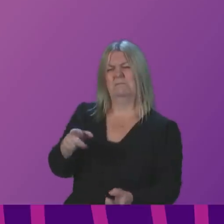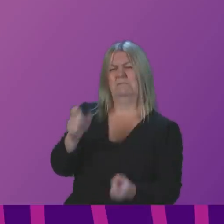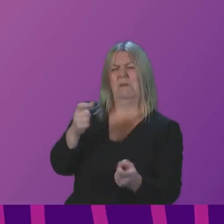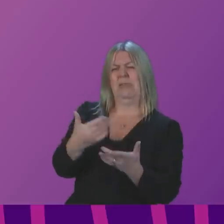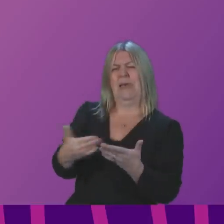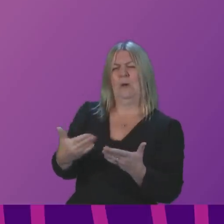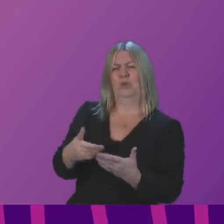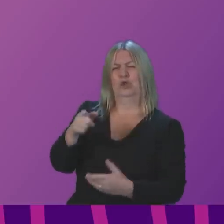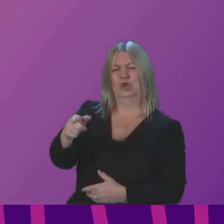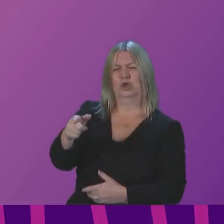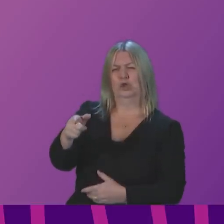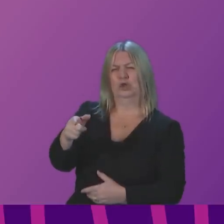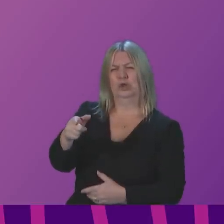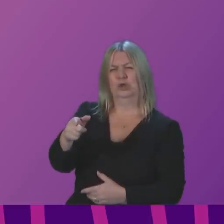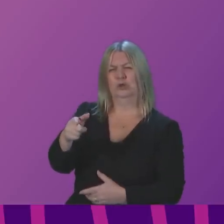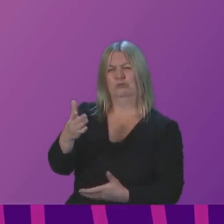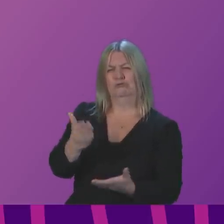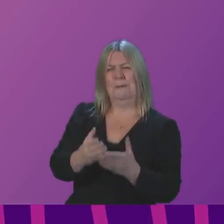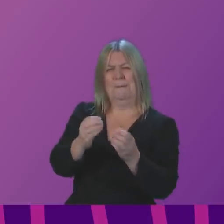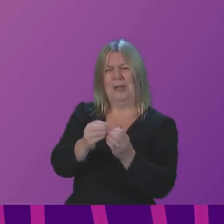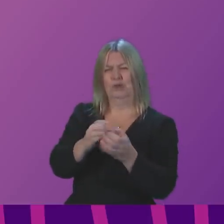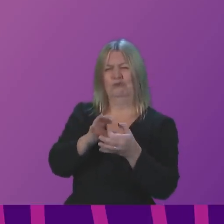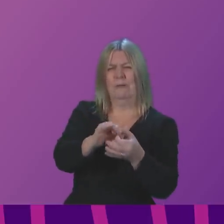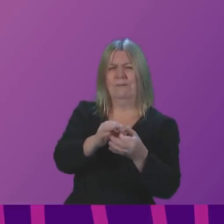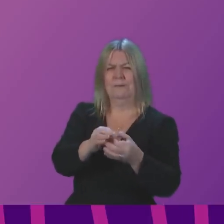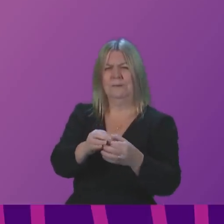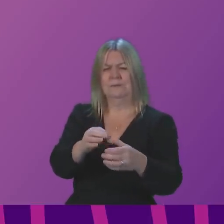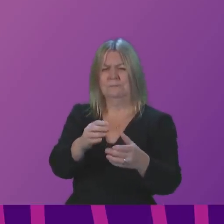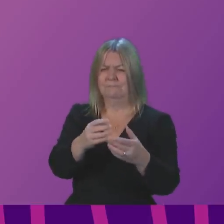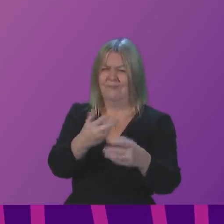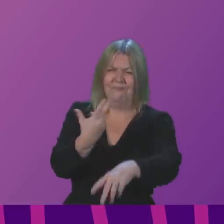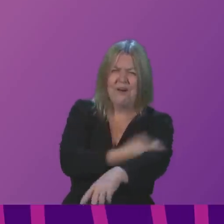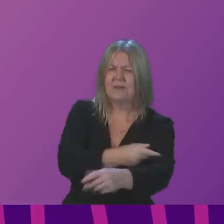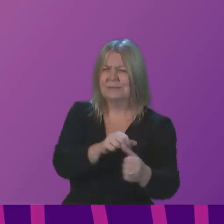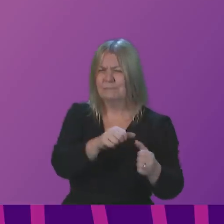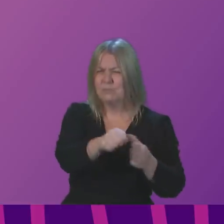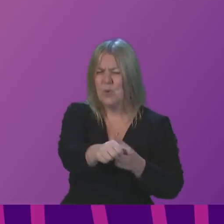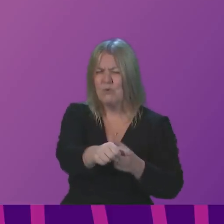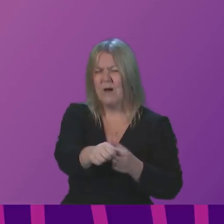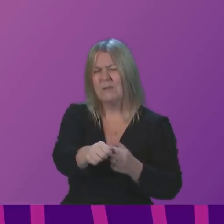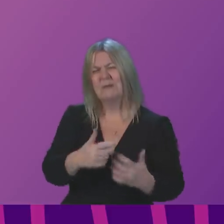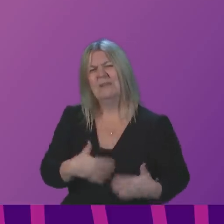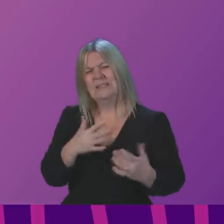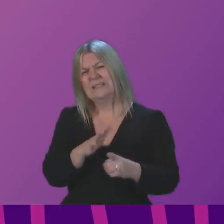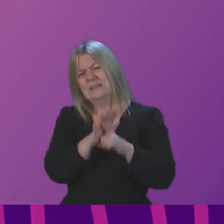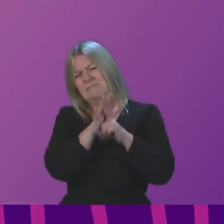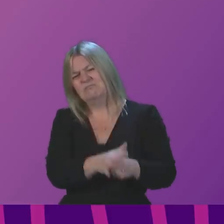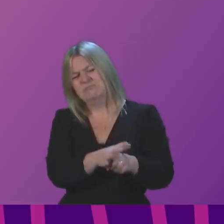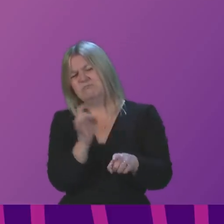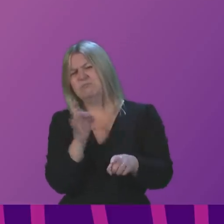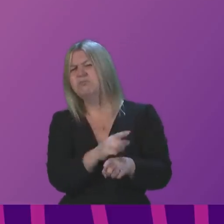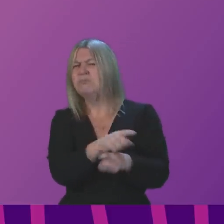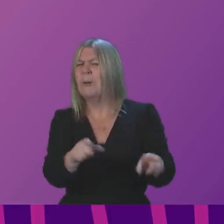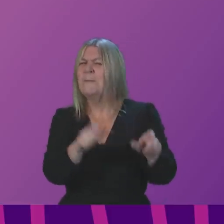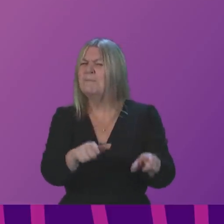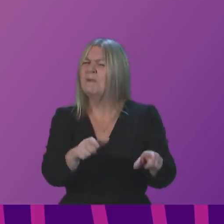applied to the vaccination programme over the past 24 hours does a real disservice to those who are working so hard every day right now